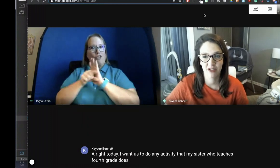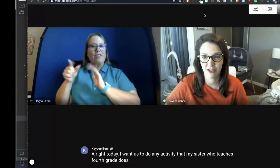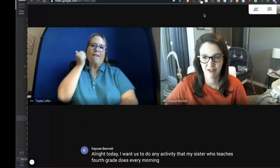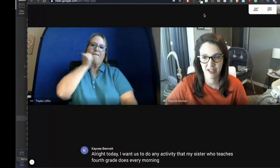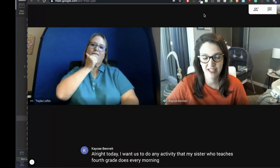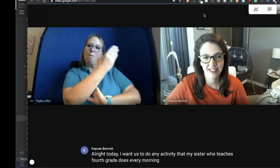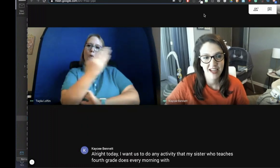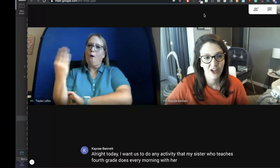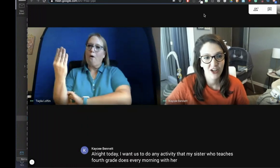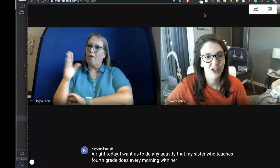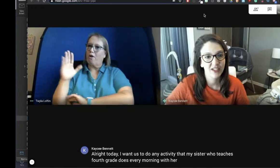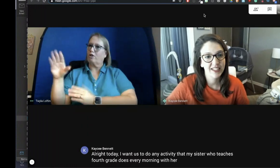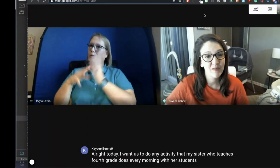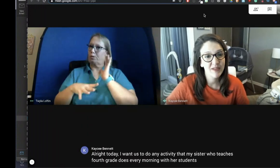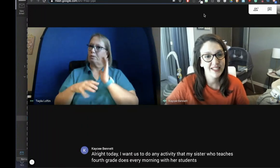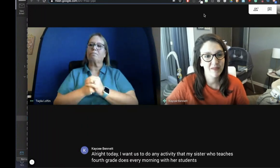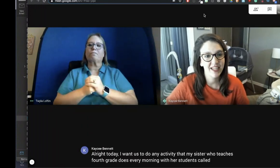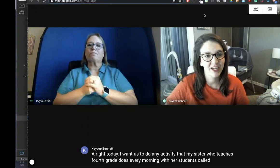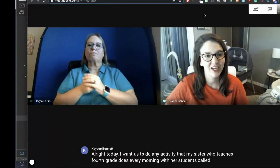students called tell me something good.